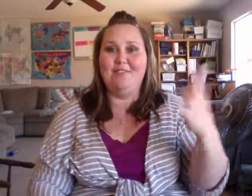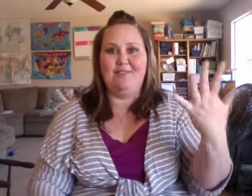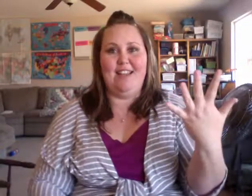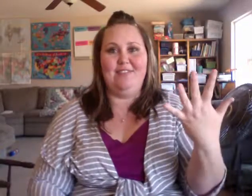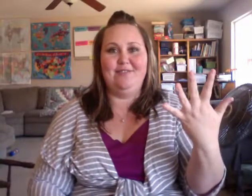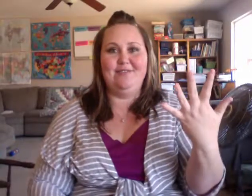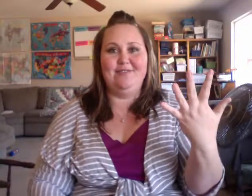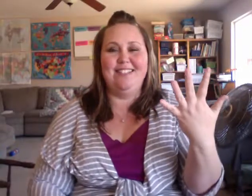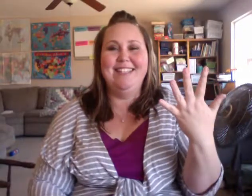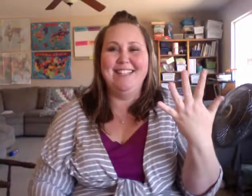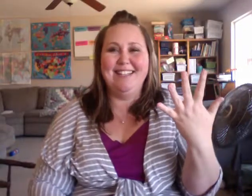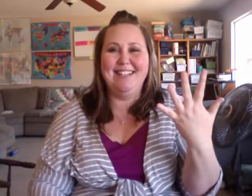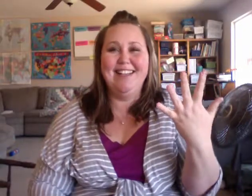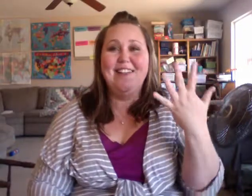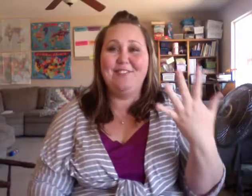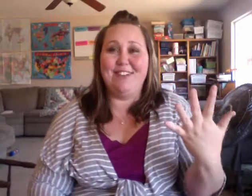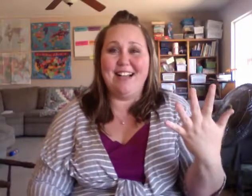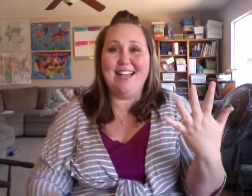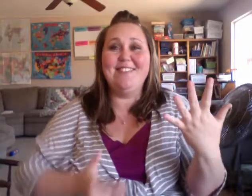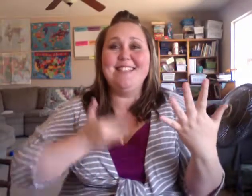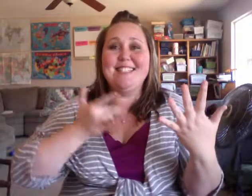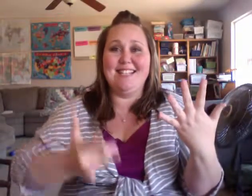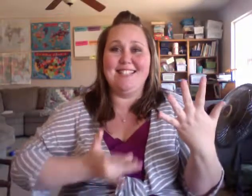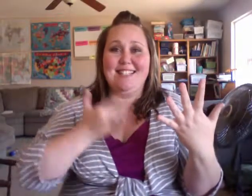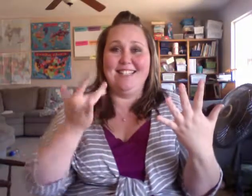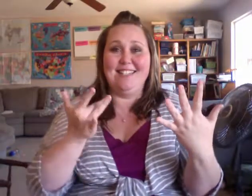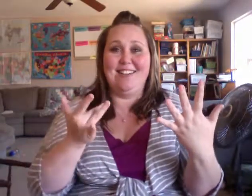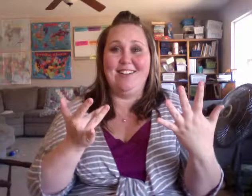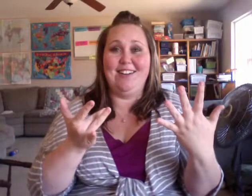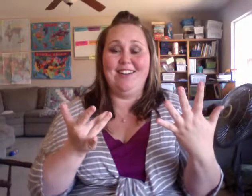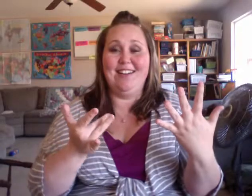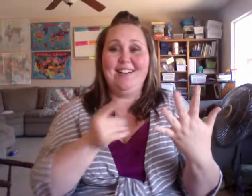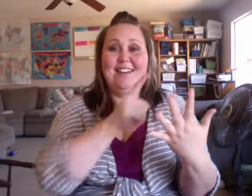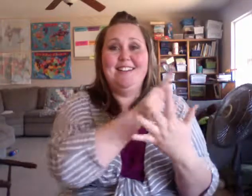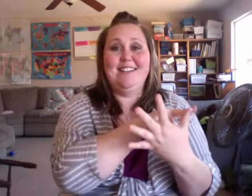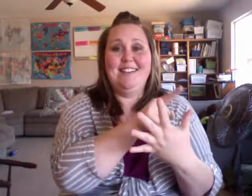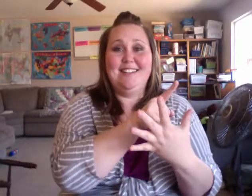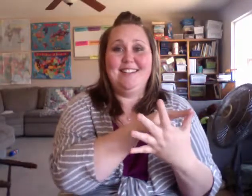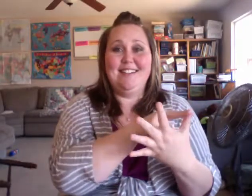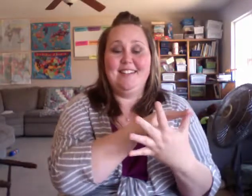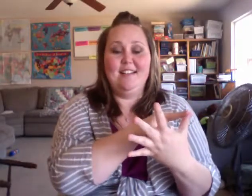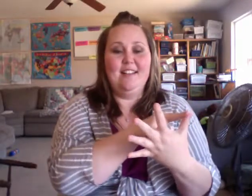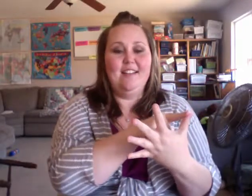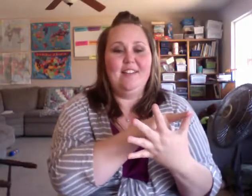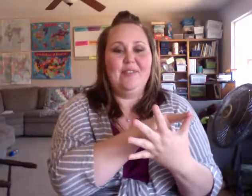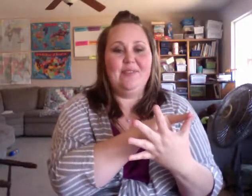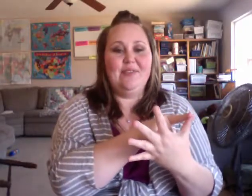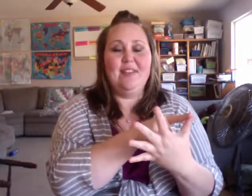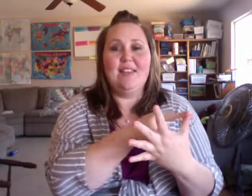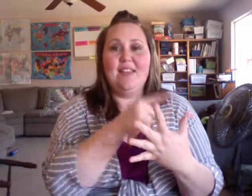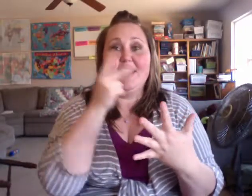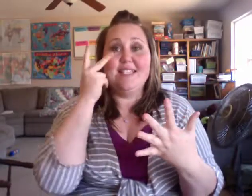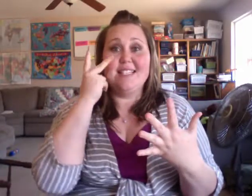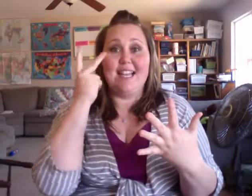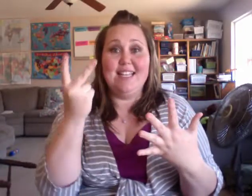five. Five senses are sight,